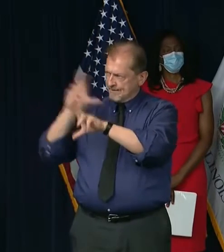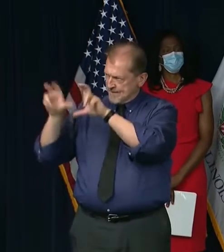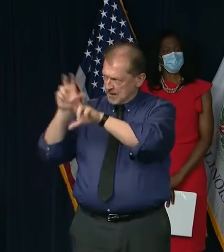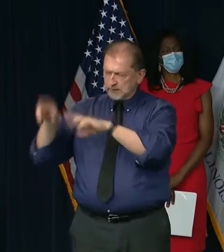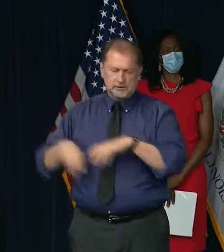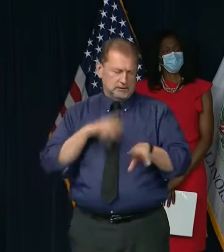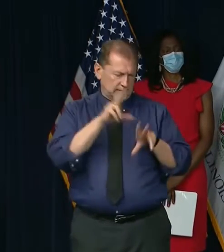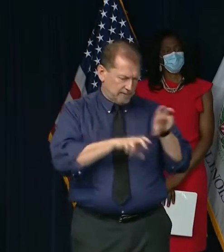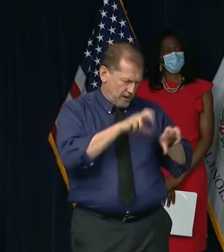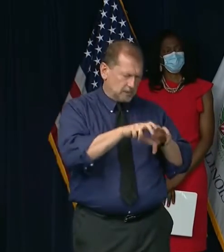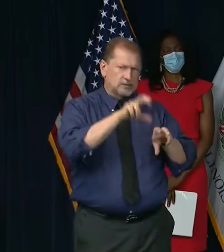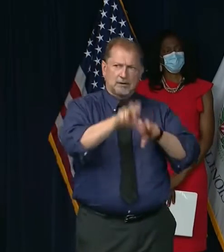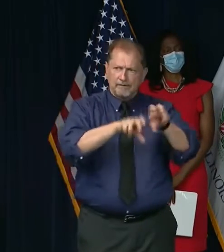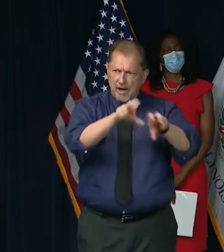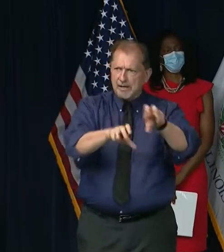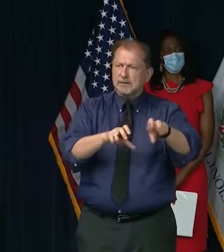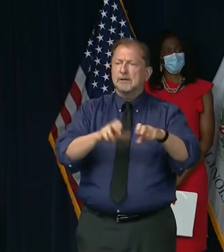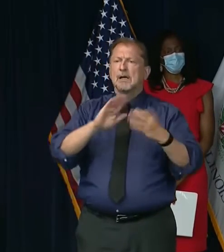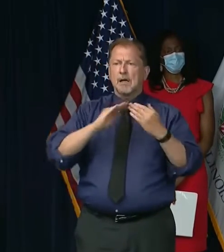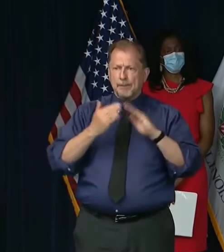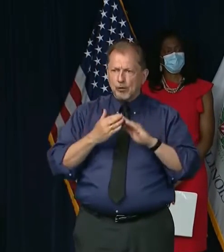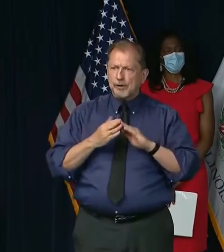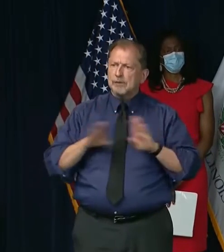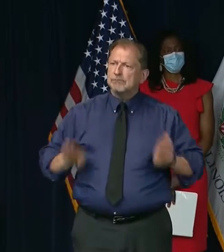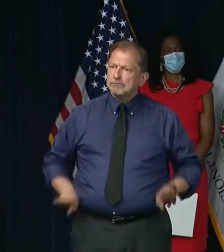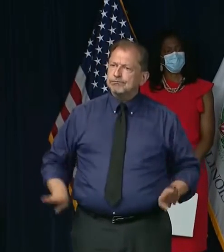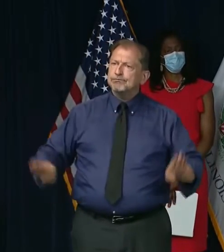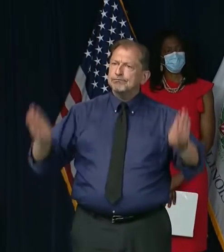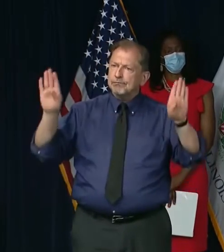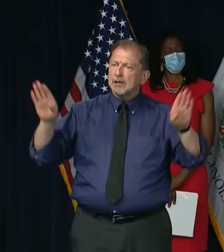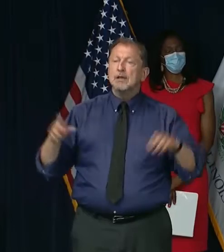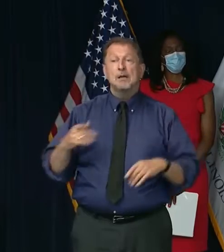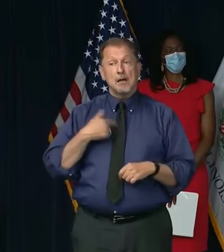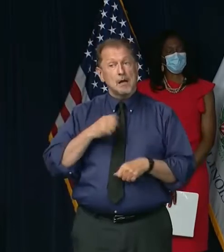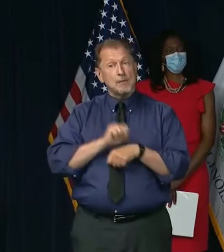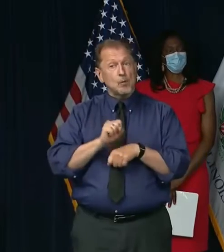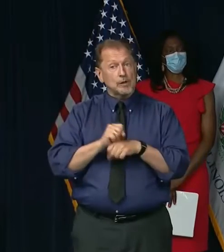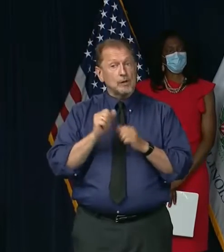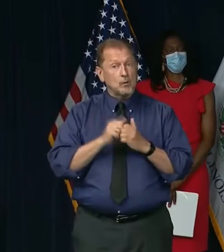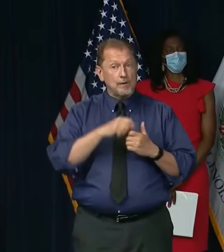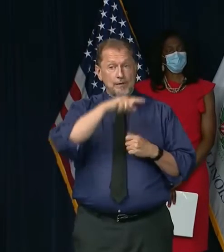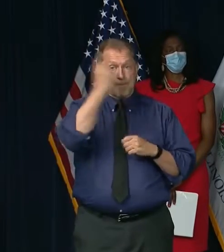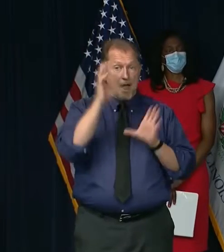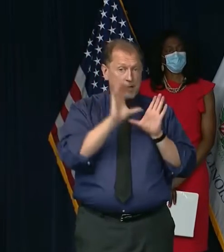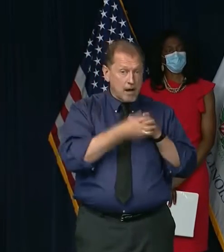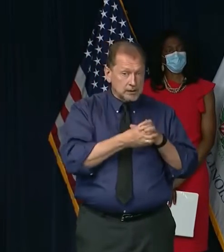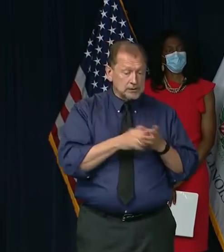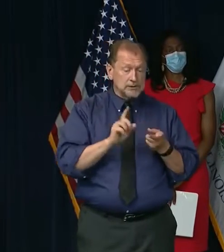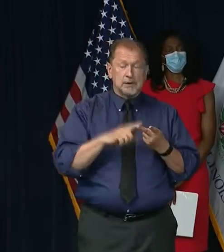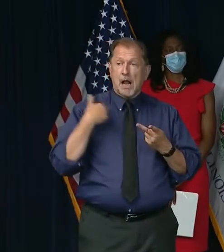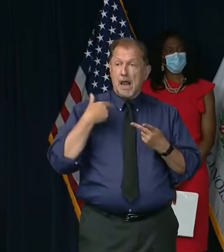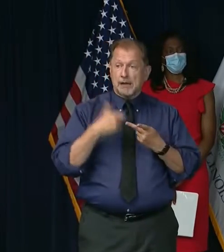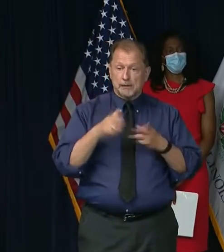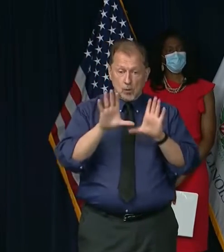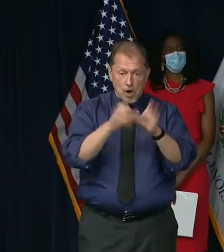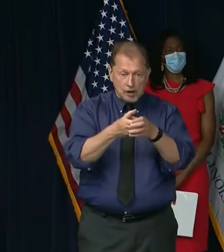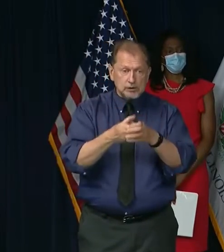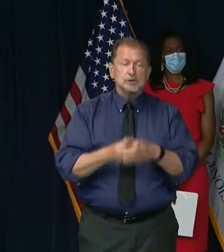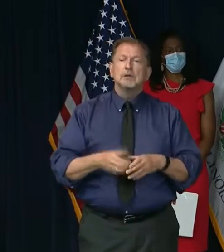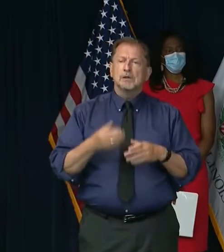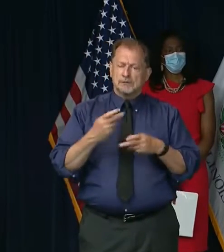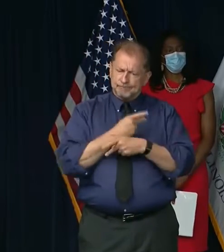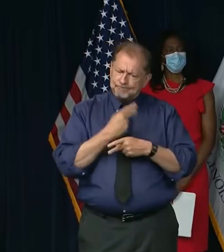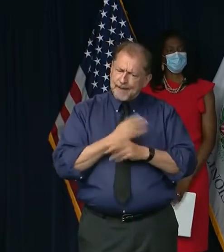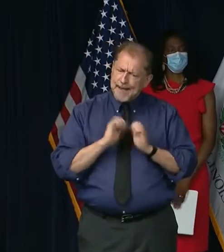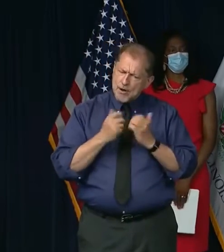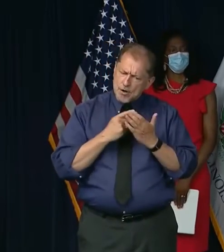There is real impetus right now. And I'm working with the Black Caucus, with the Latino Caucus, and many others to try to develop